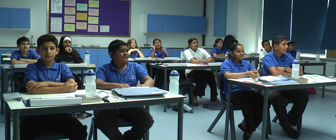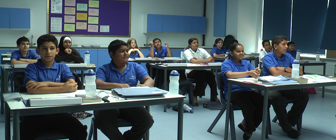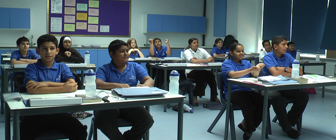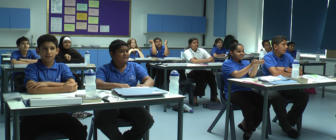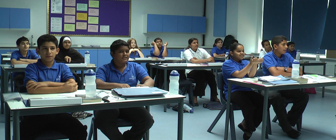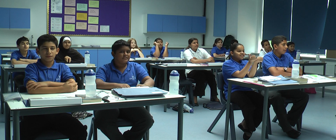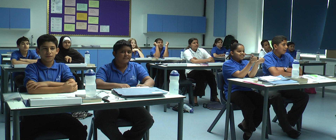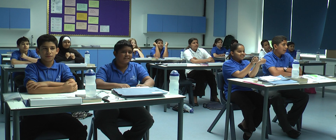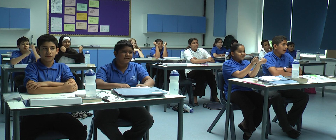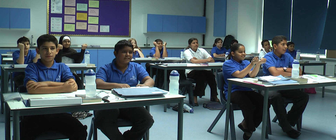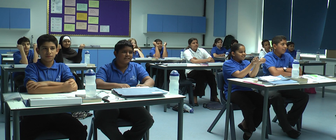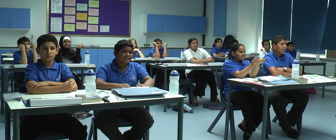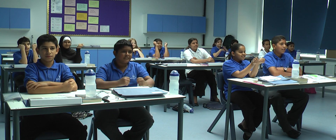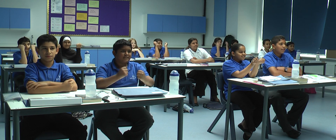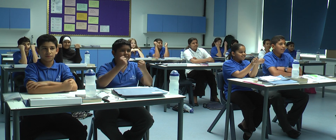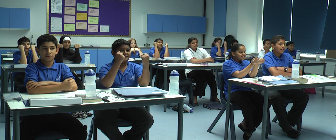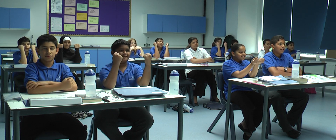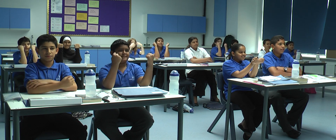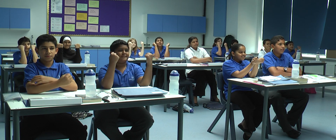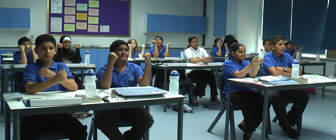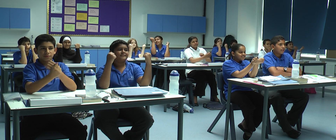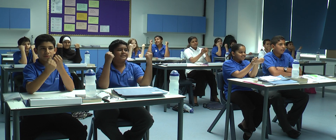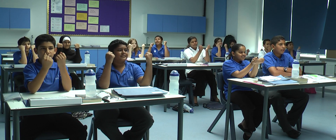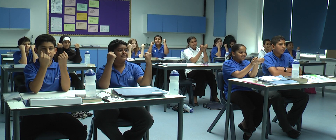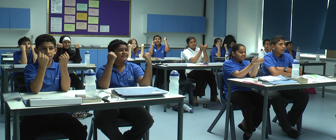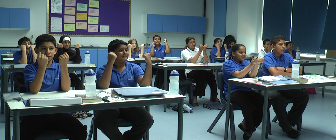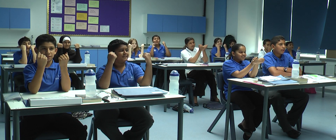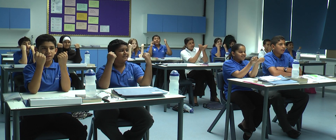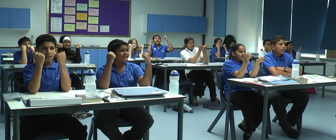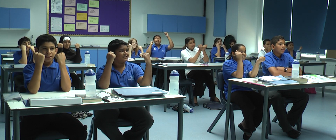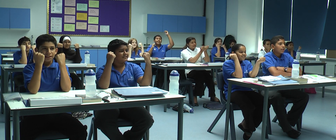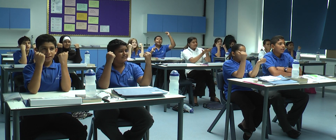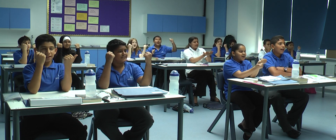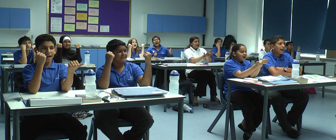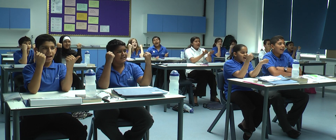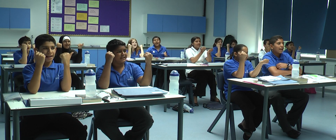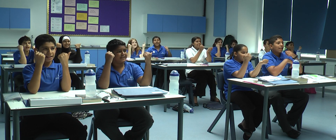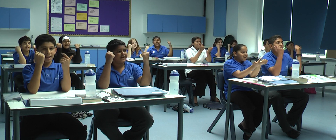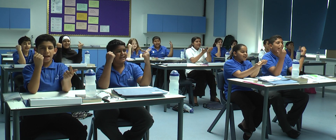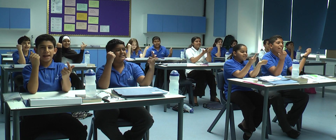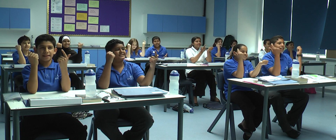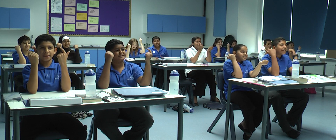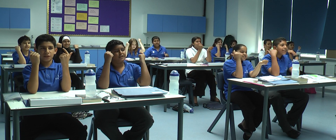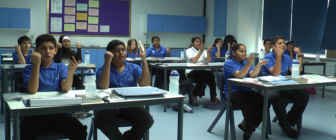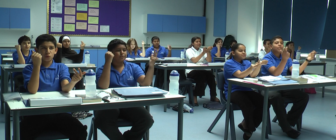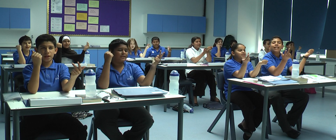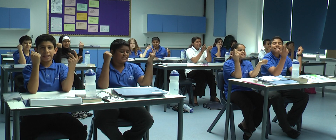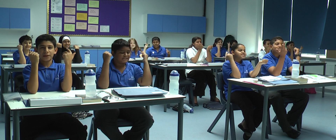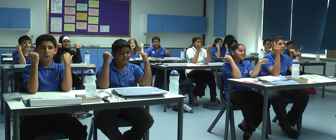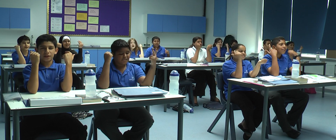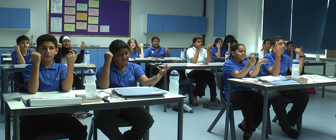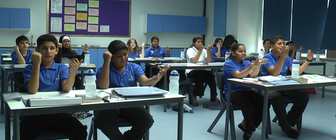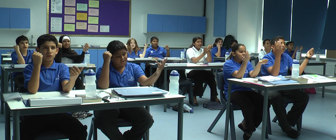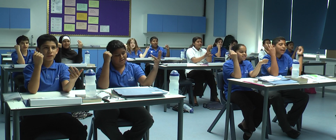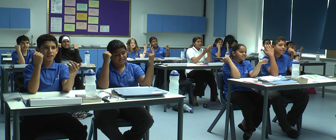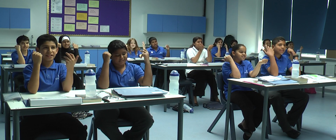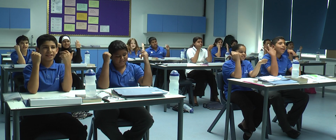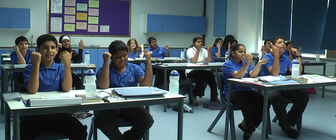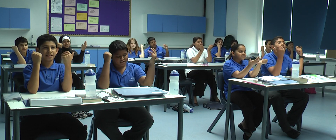Team, team, good as go. Let me see your finger rolls. The nines. Nine, eighteen, twenty-seven, birdie six,